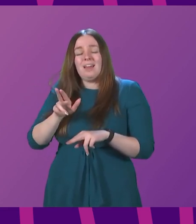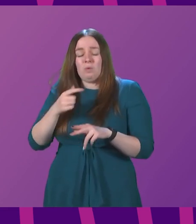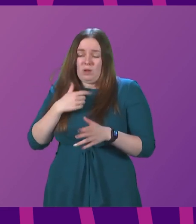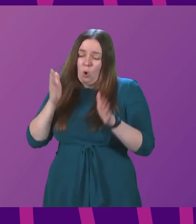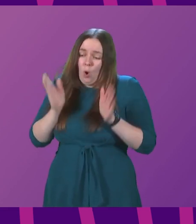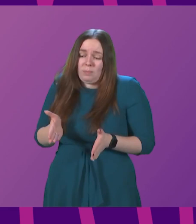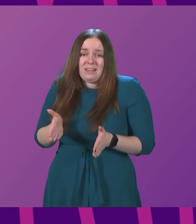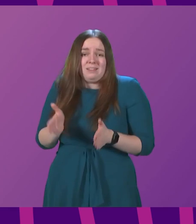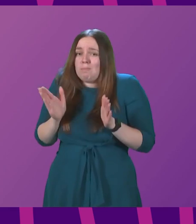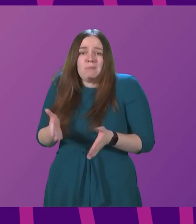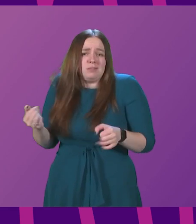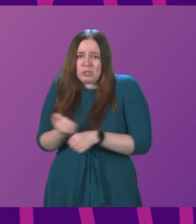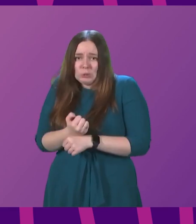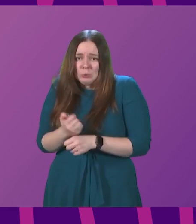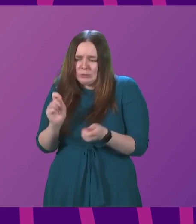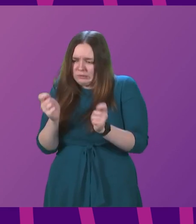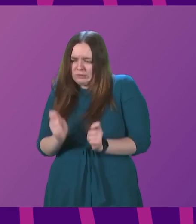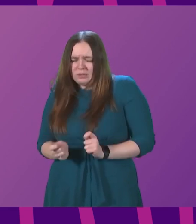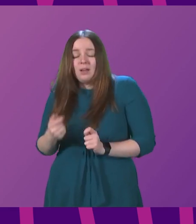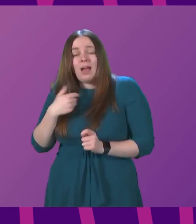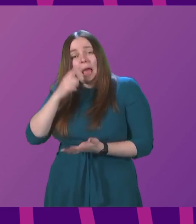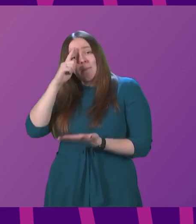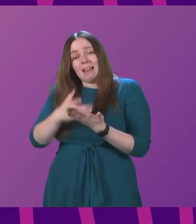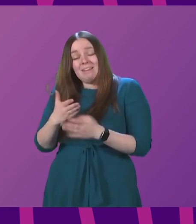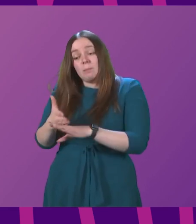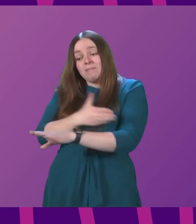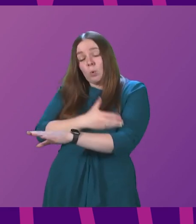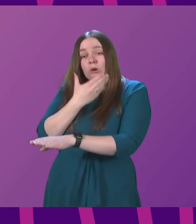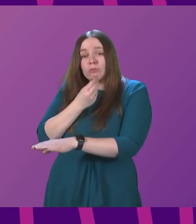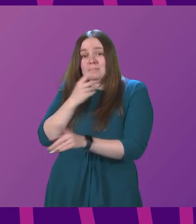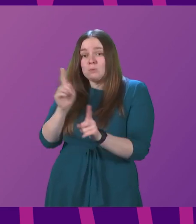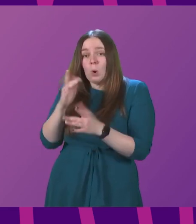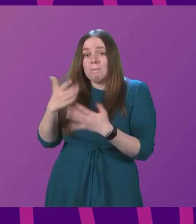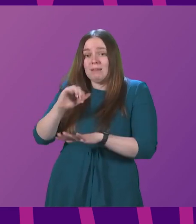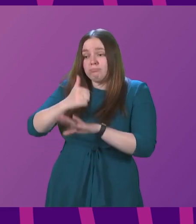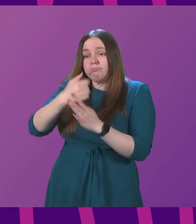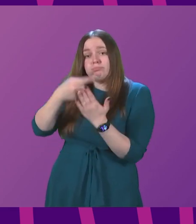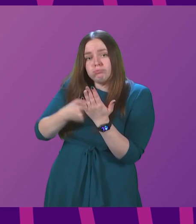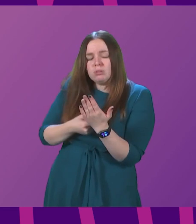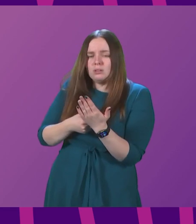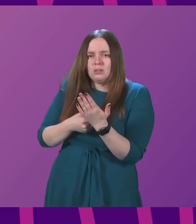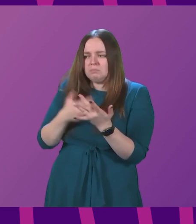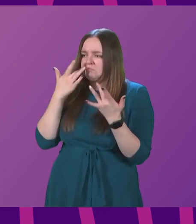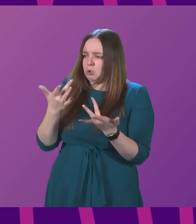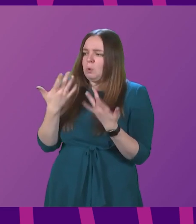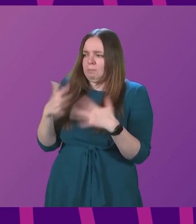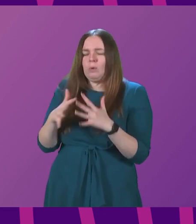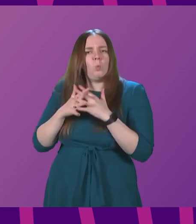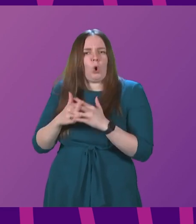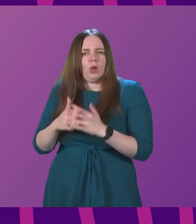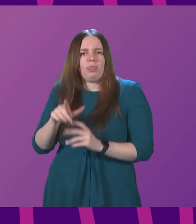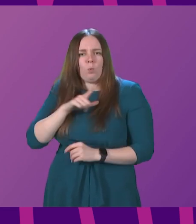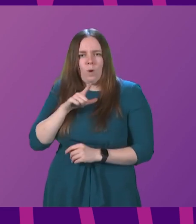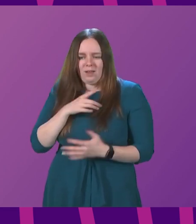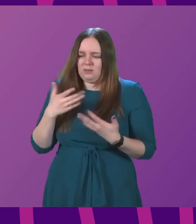did not do that. And I do believe the action we took before Christmas has been shown to have been worthwhile because of the much